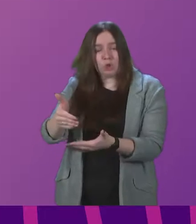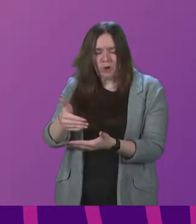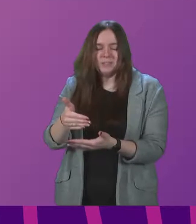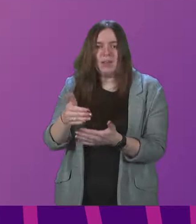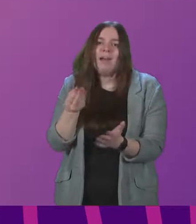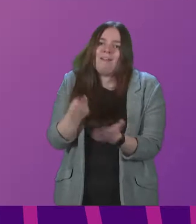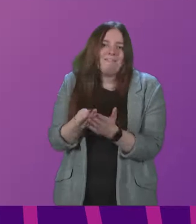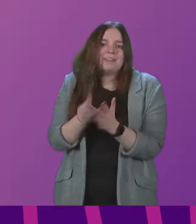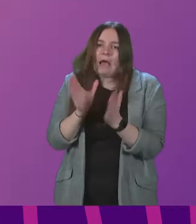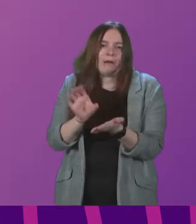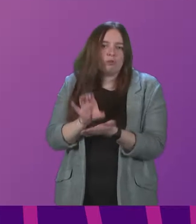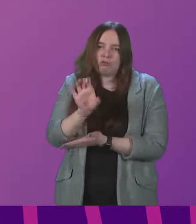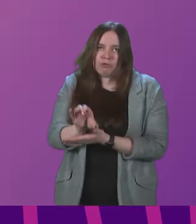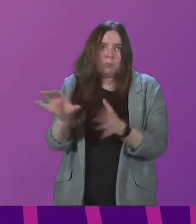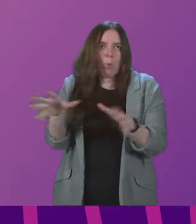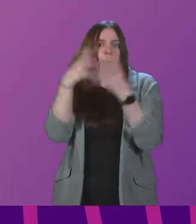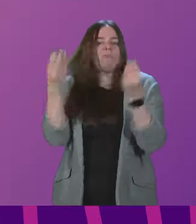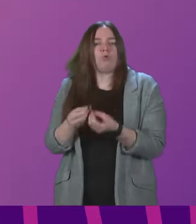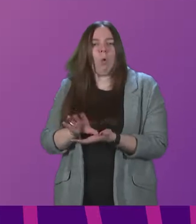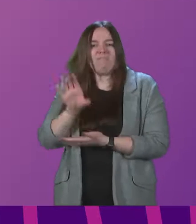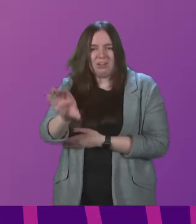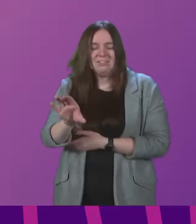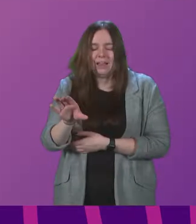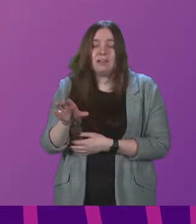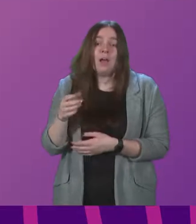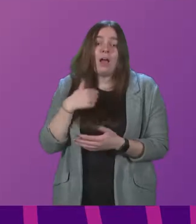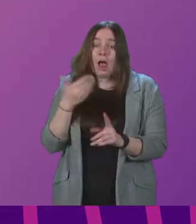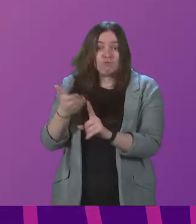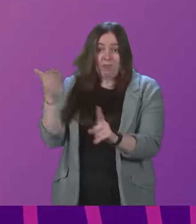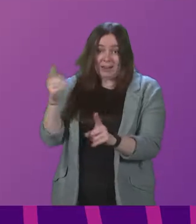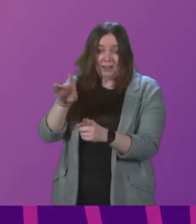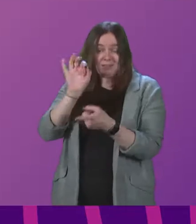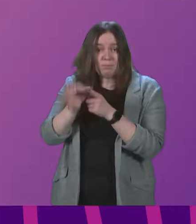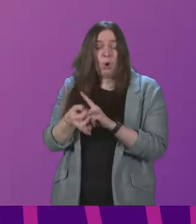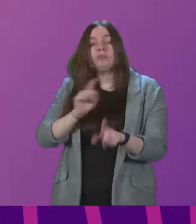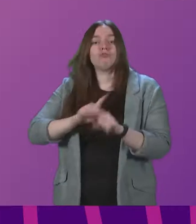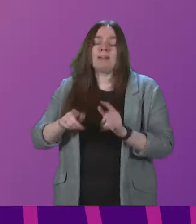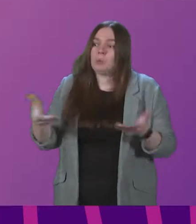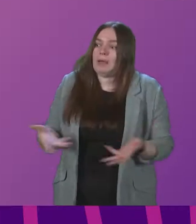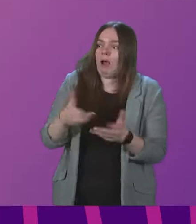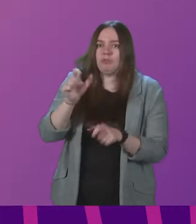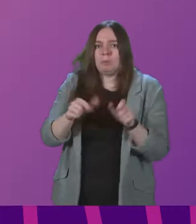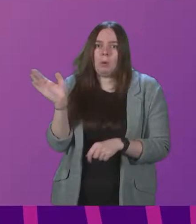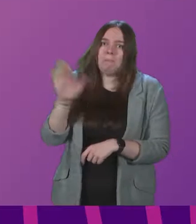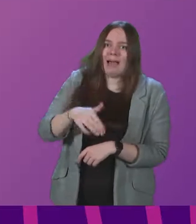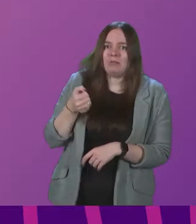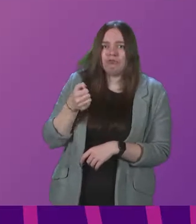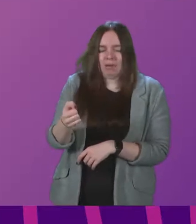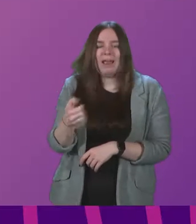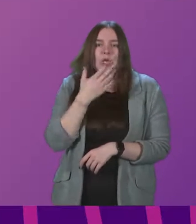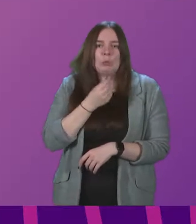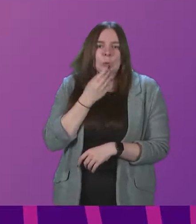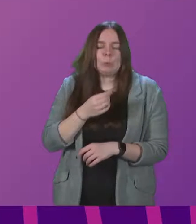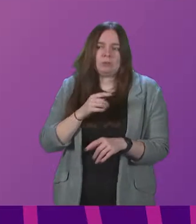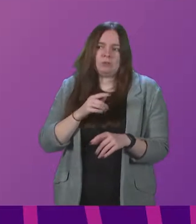fares do have to contribute to overall funding. And I recognise the point about trying to encourage people back onto rail as part of